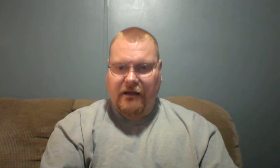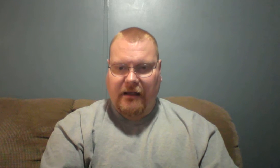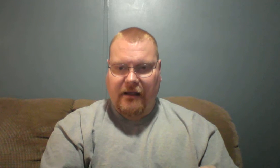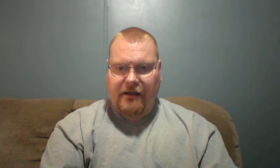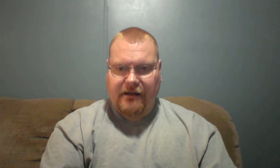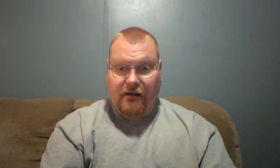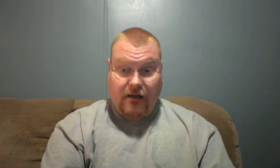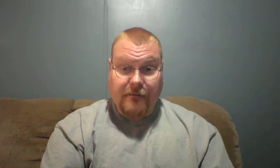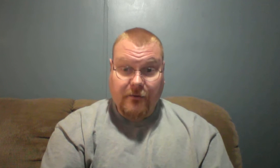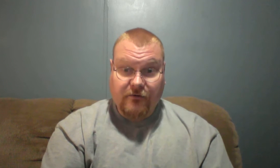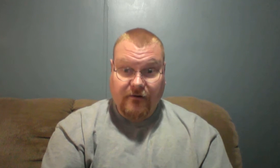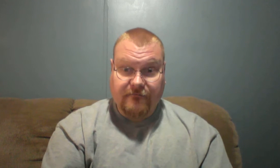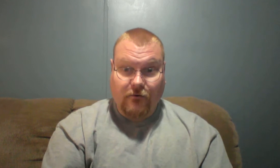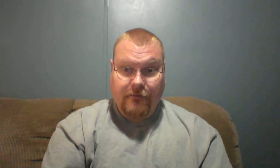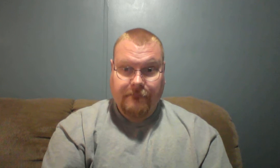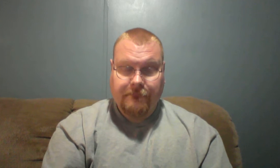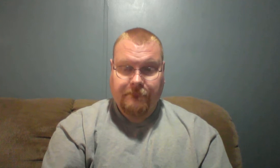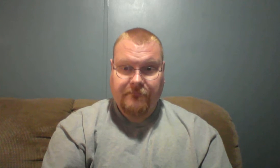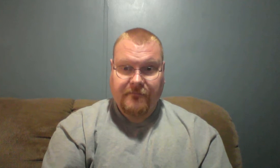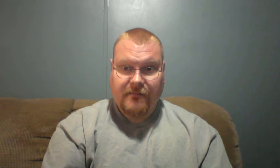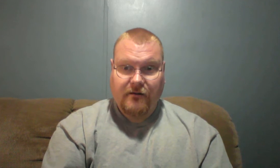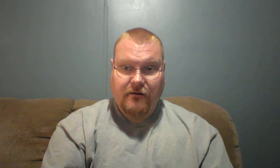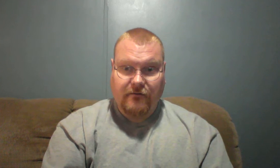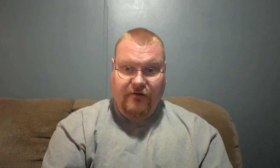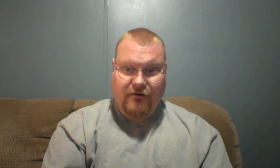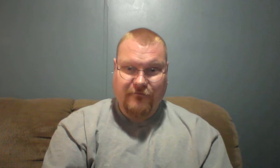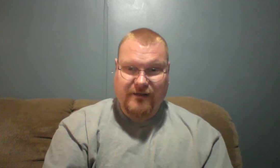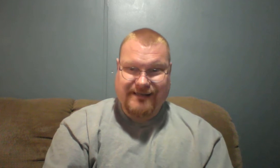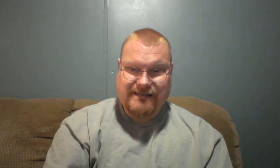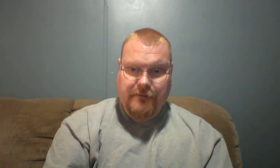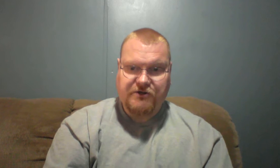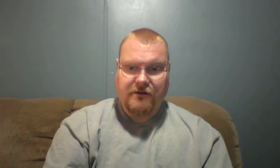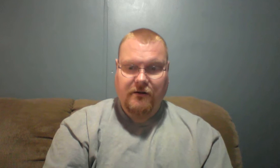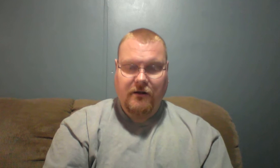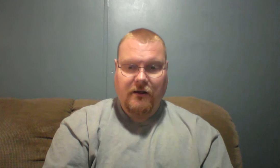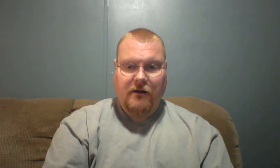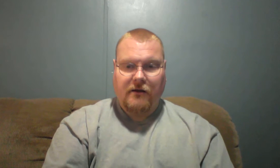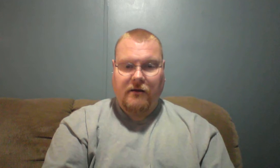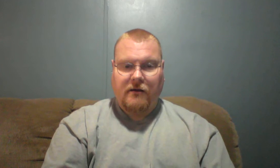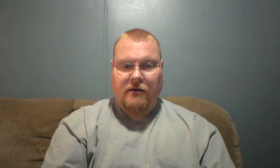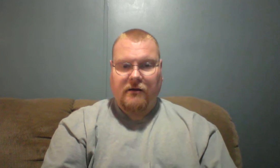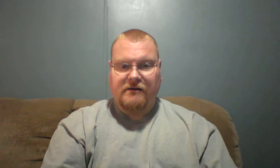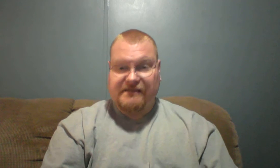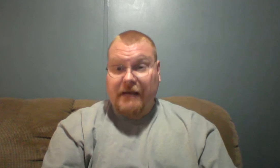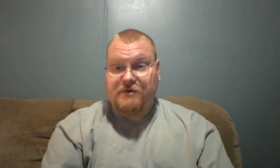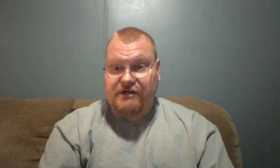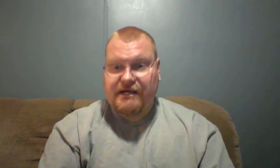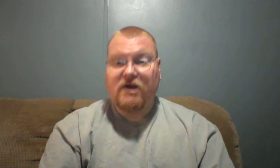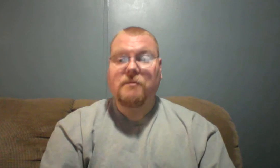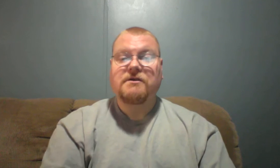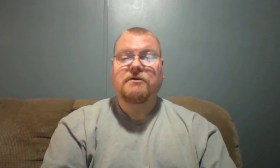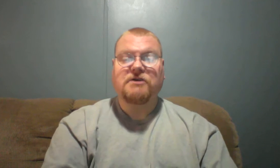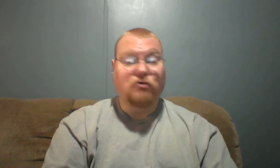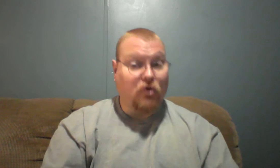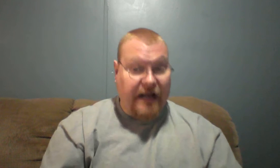and a lot of people are calling for it. I'm falling for the deception. Deception is here, but there's a great